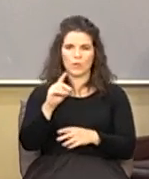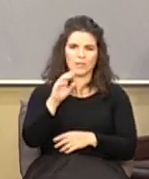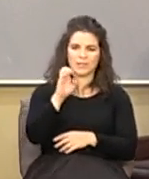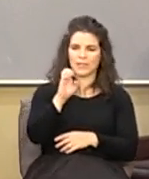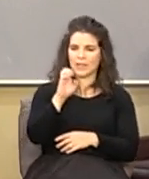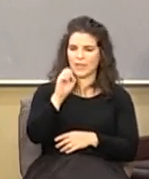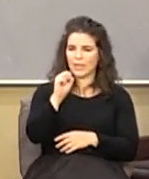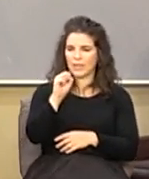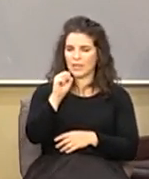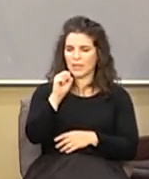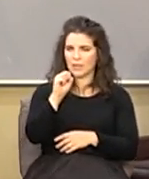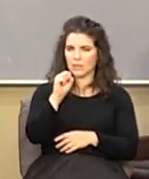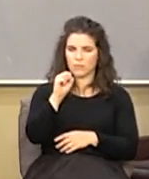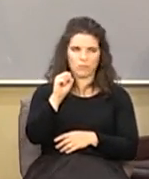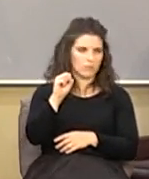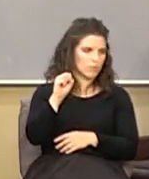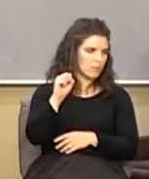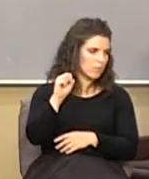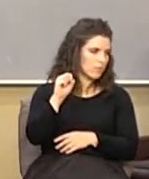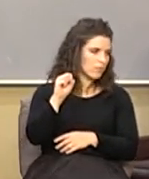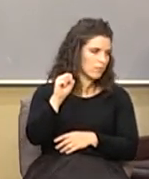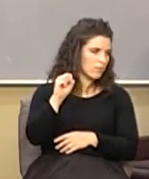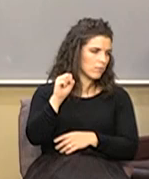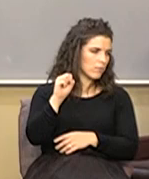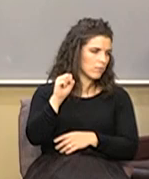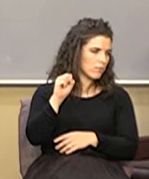existential he's an